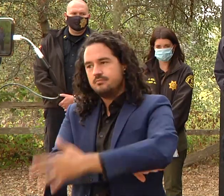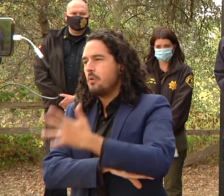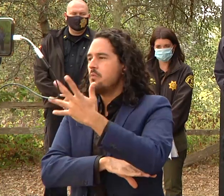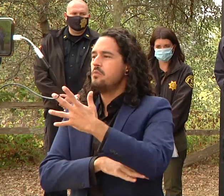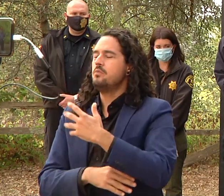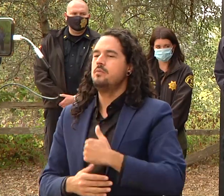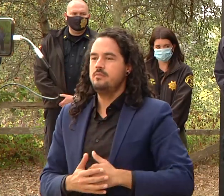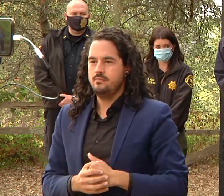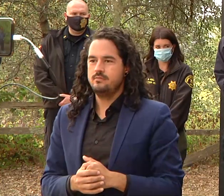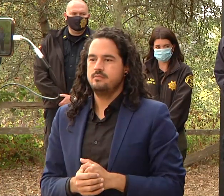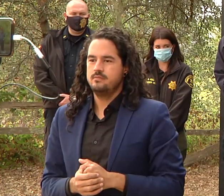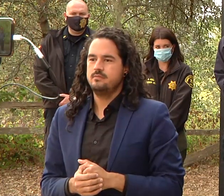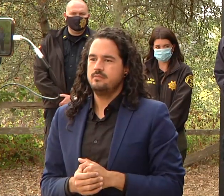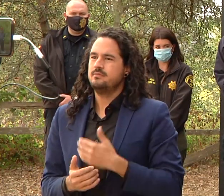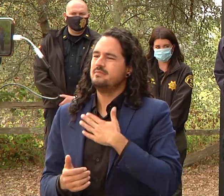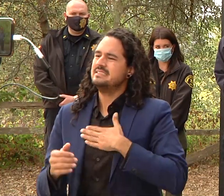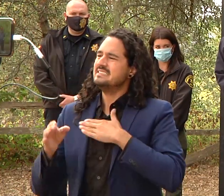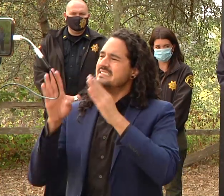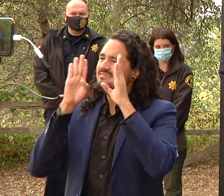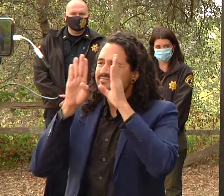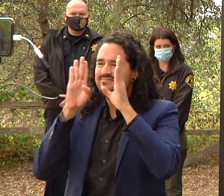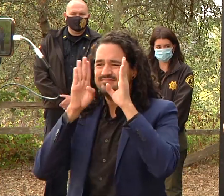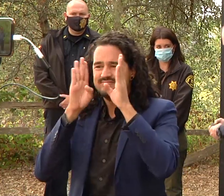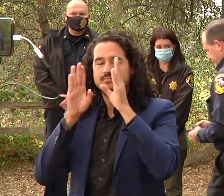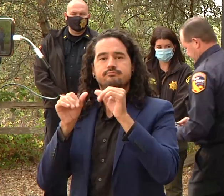for the citizens to get this mitigated